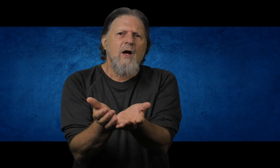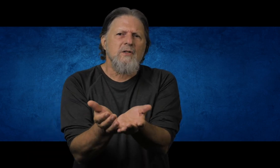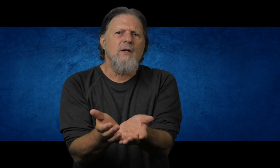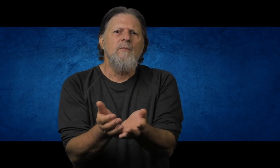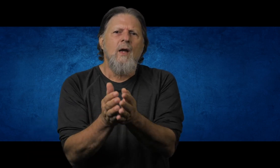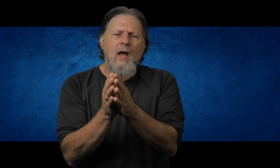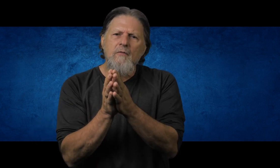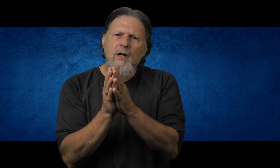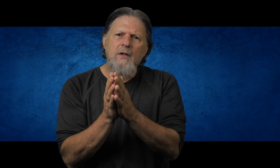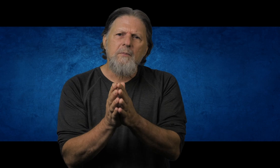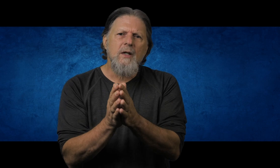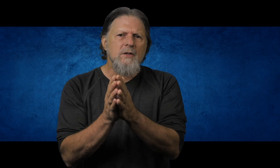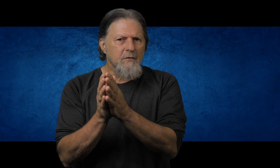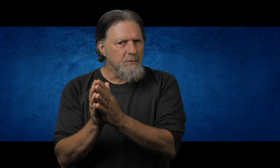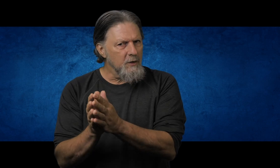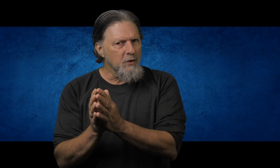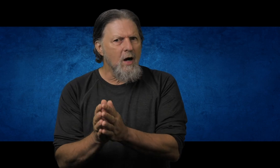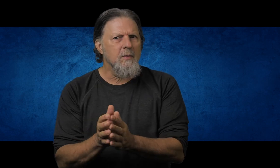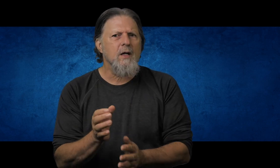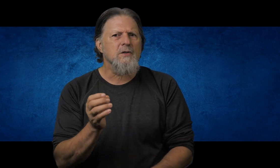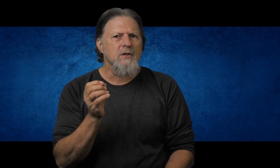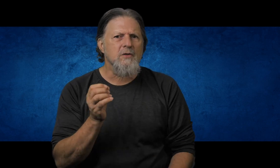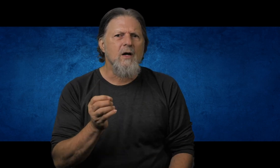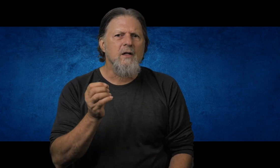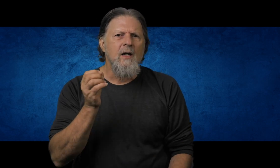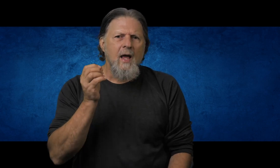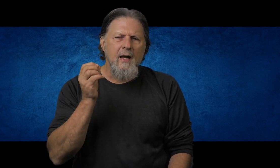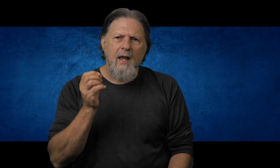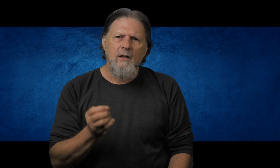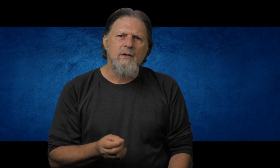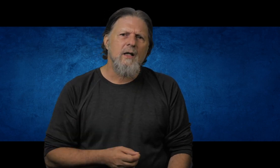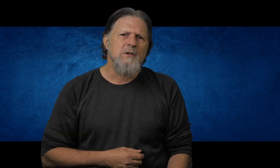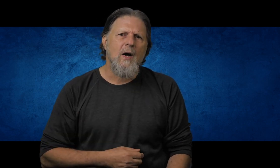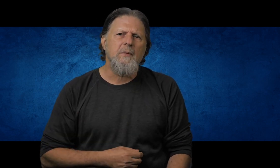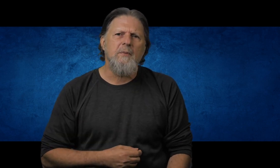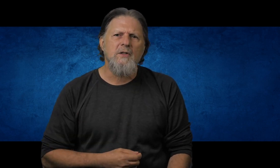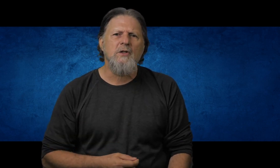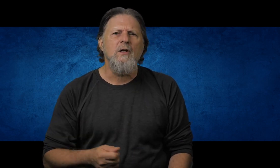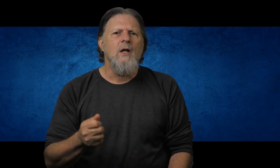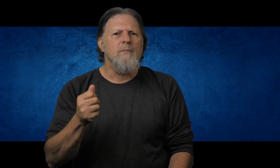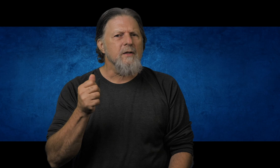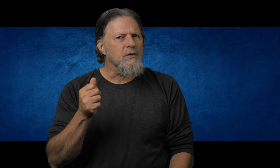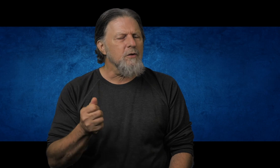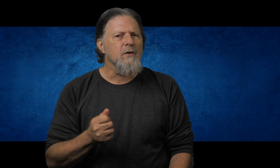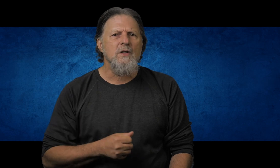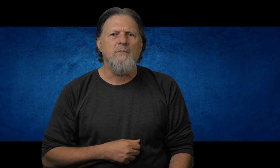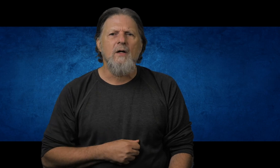us. Every other piece of spiritual armor is constructed and held in its proper position by the truth this belt